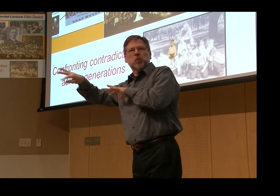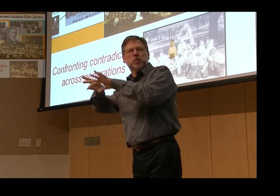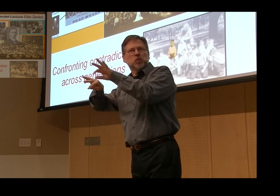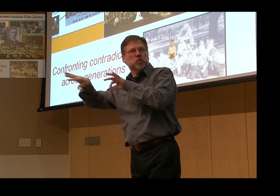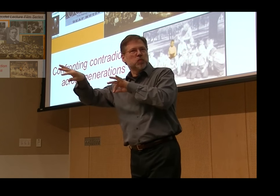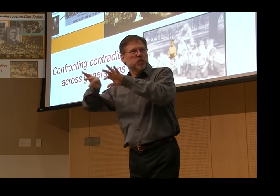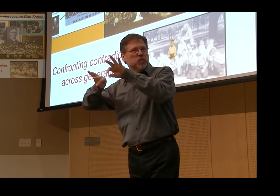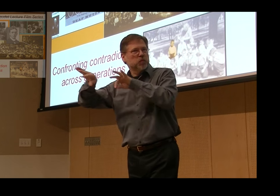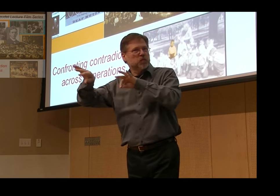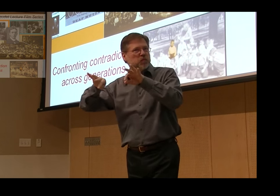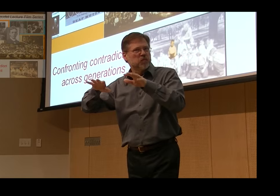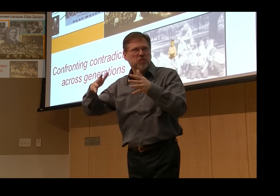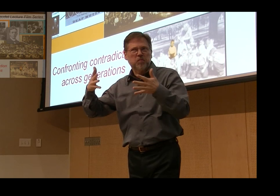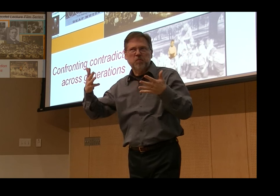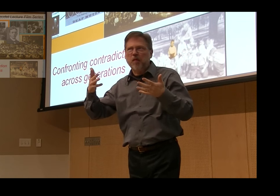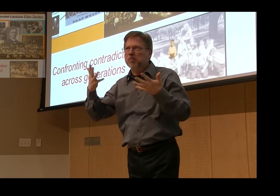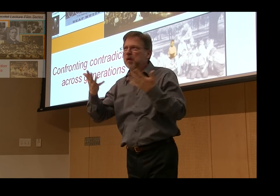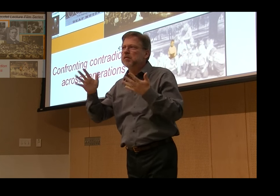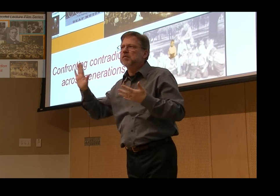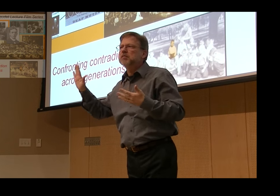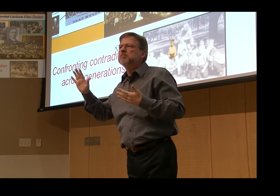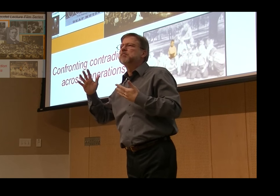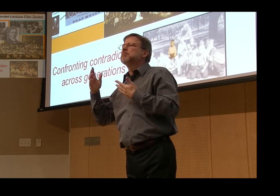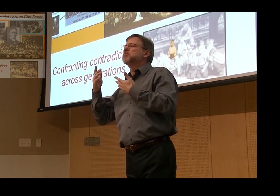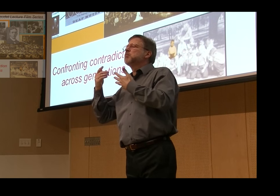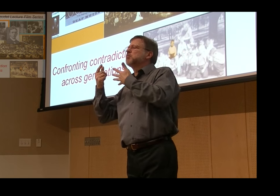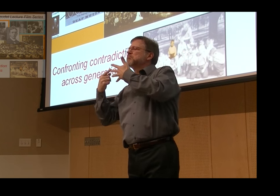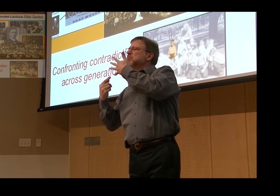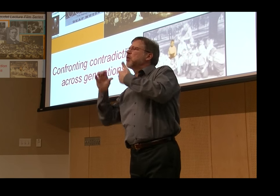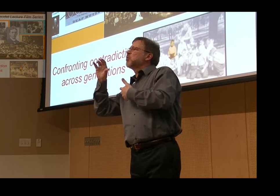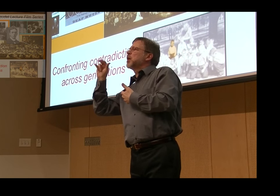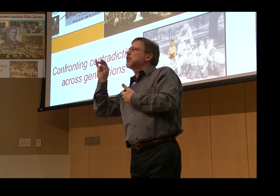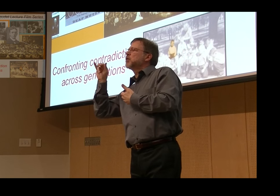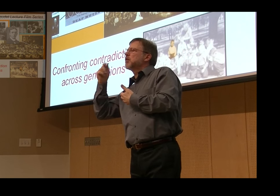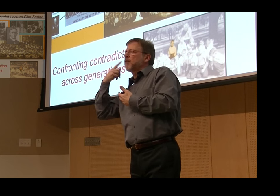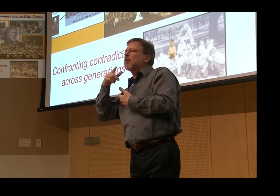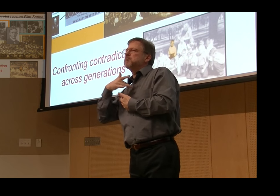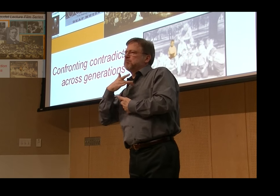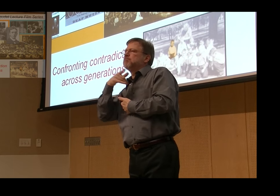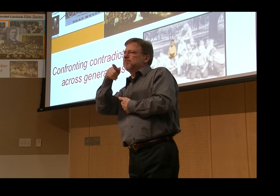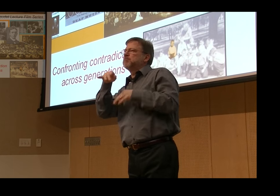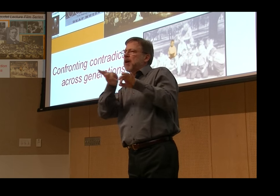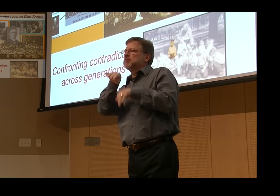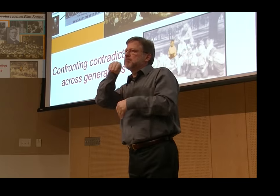They formed a committee and determined who to select to record